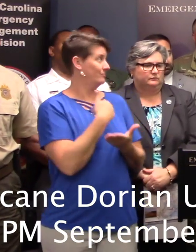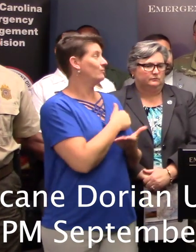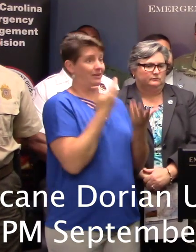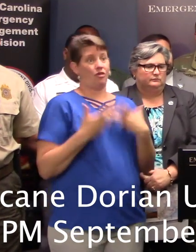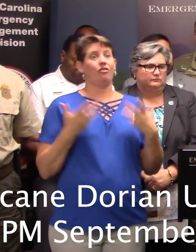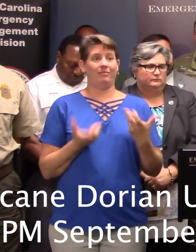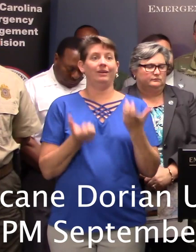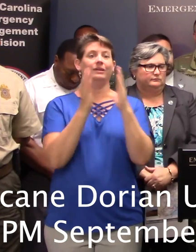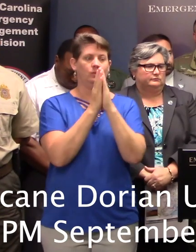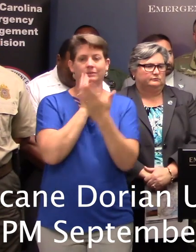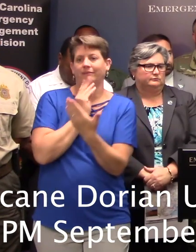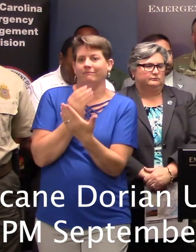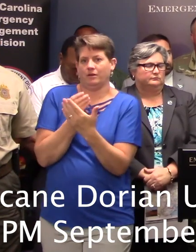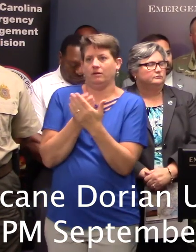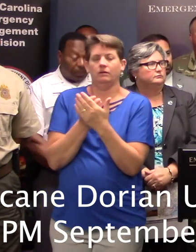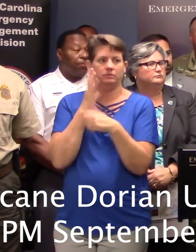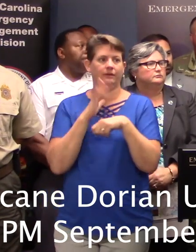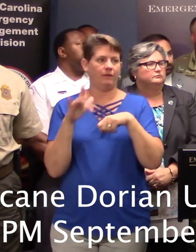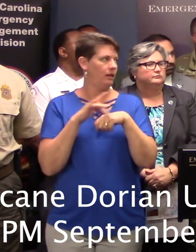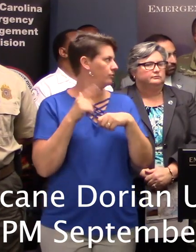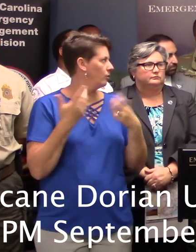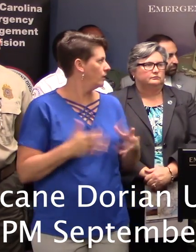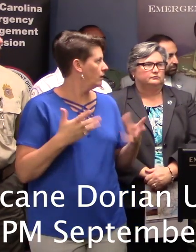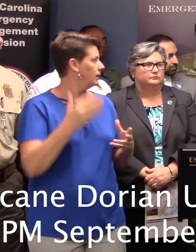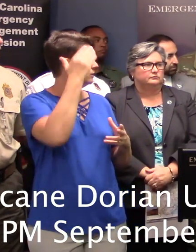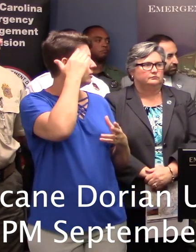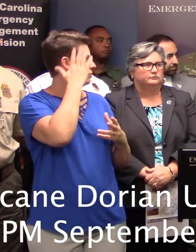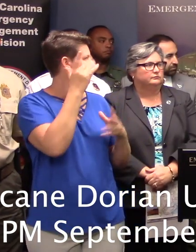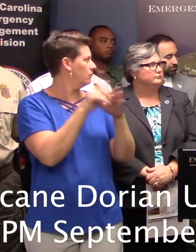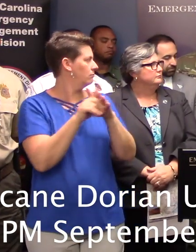funds to be made available for what we know is coming.